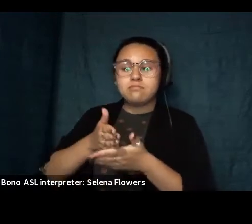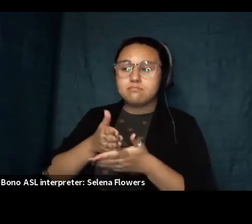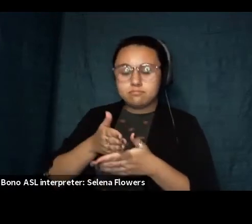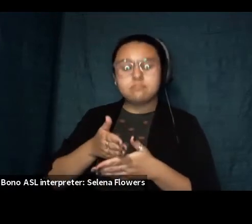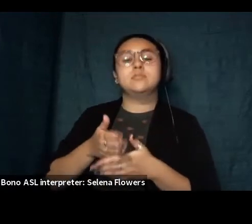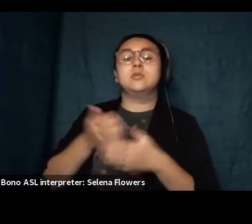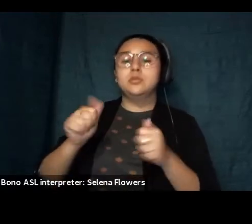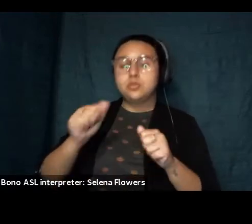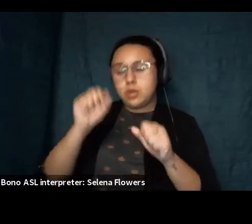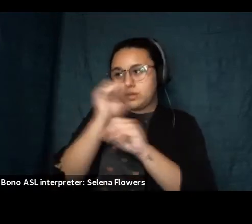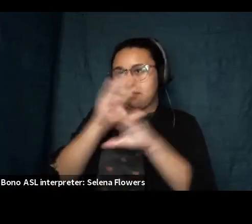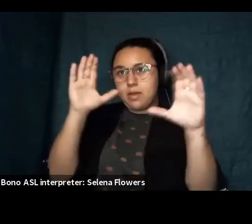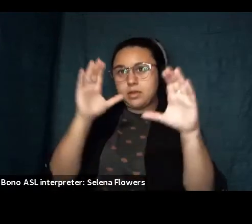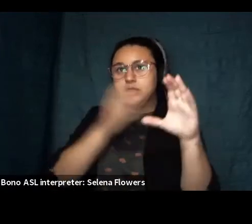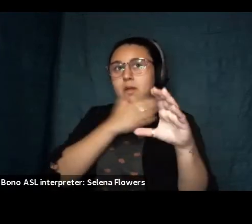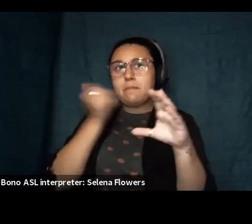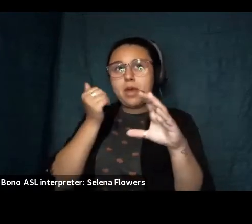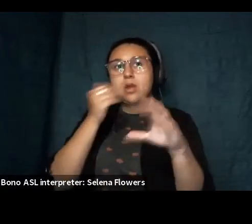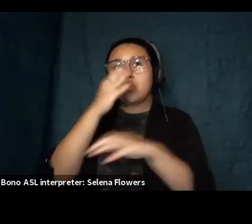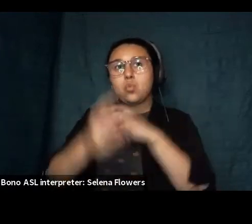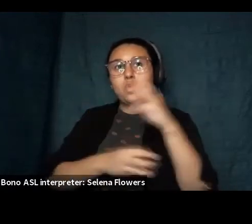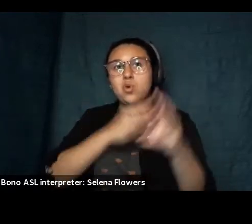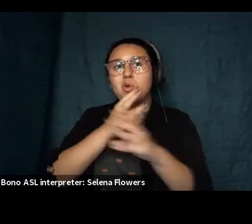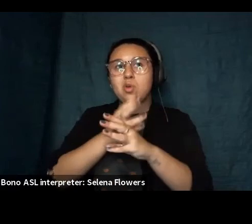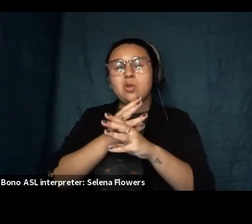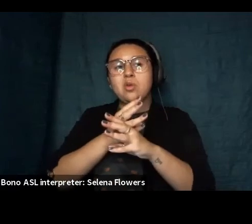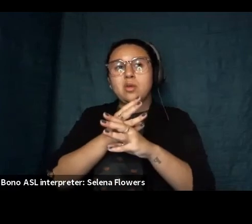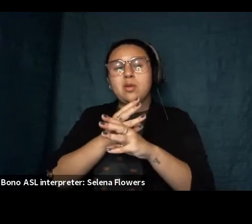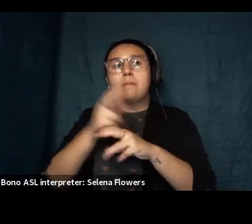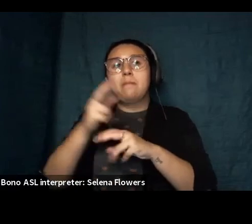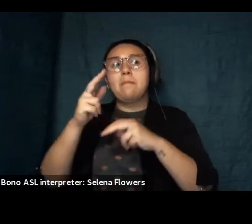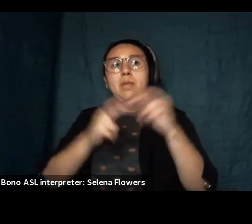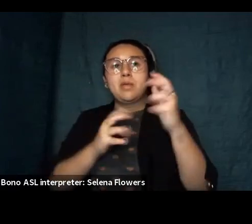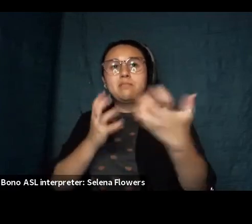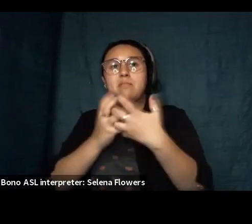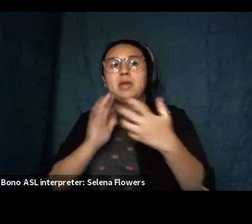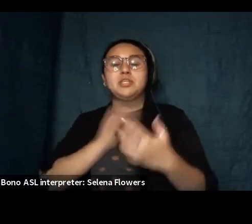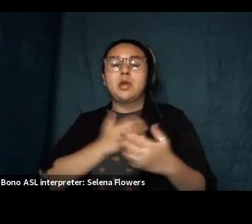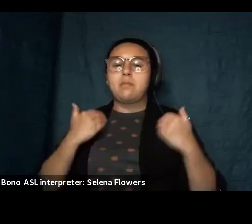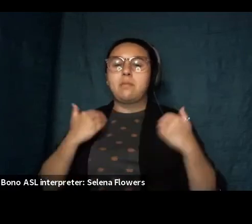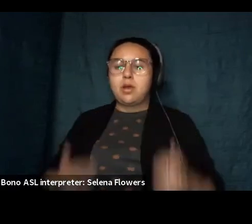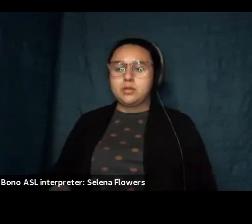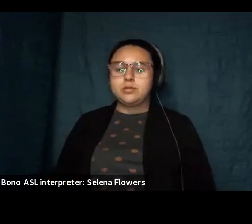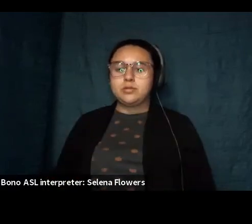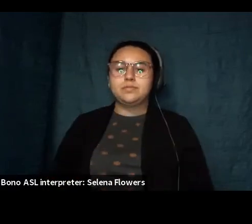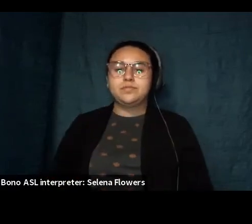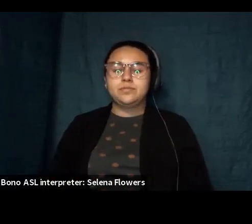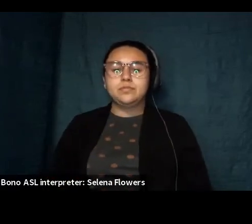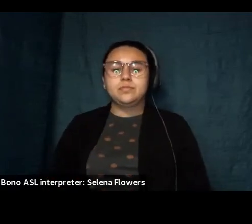um a world that's built for the bodies that they have dear m